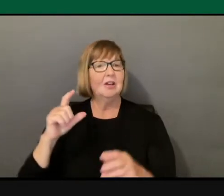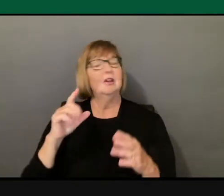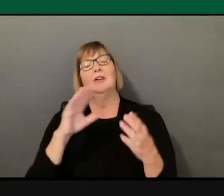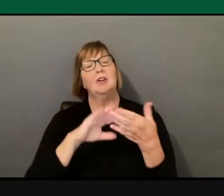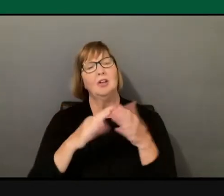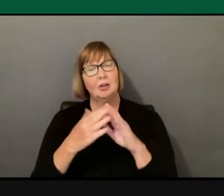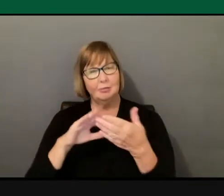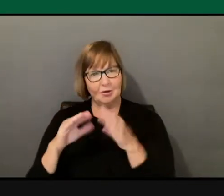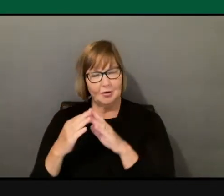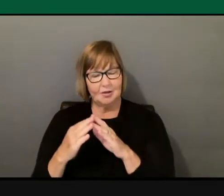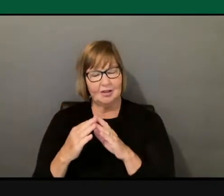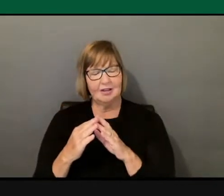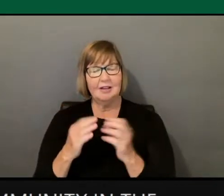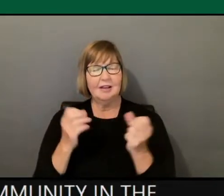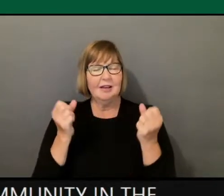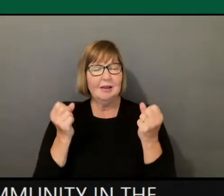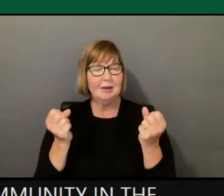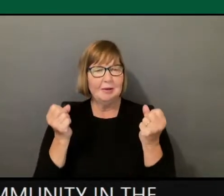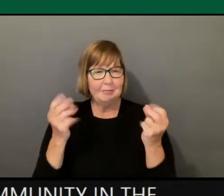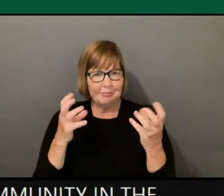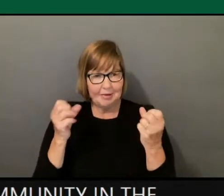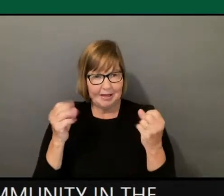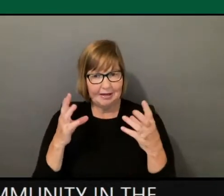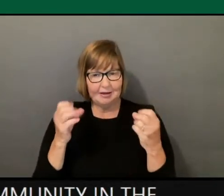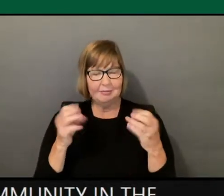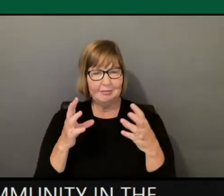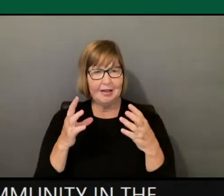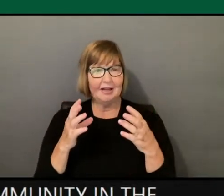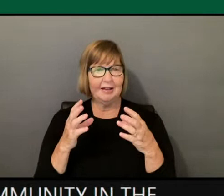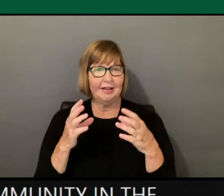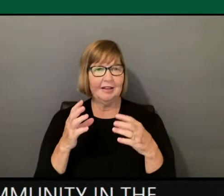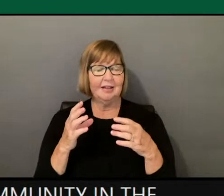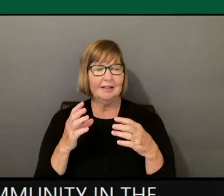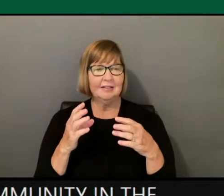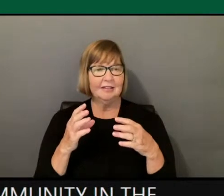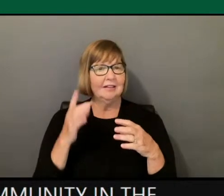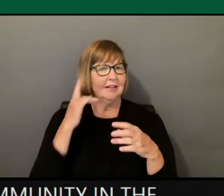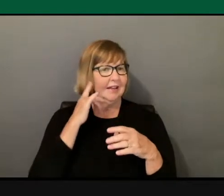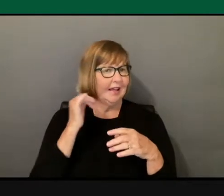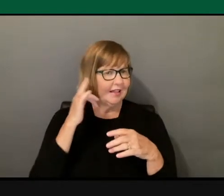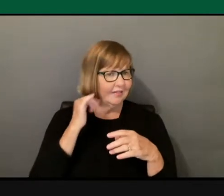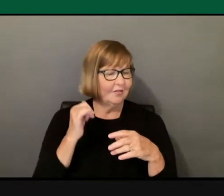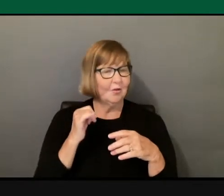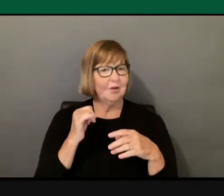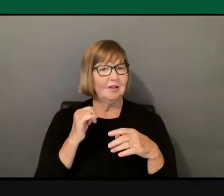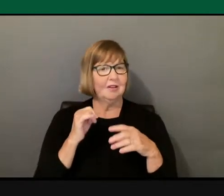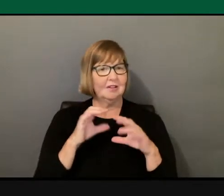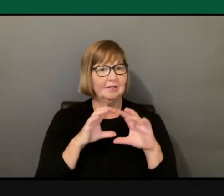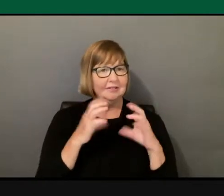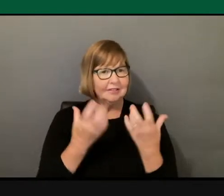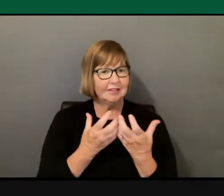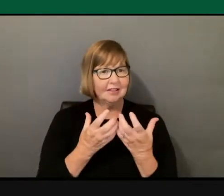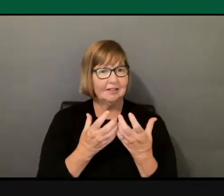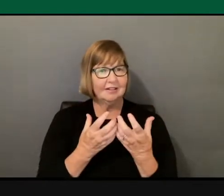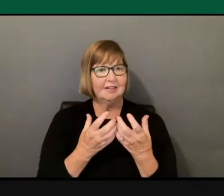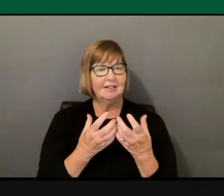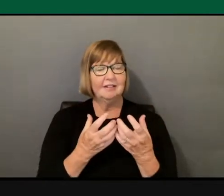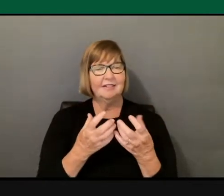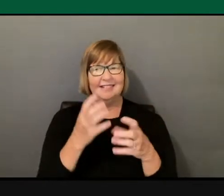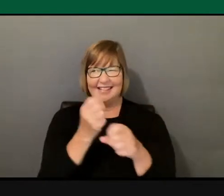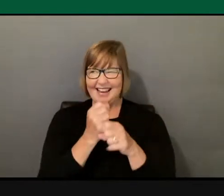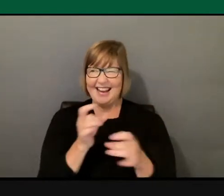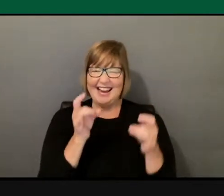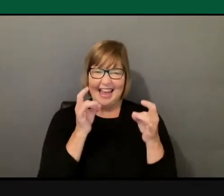mosques throughout the United States, actually, in California and our area, too, were receiving hate notes and threat